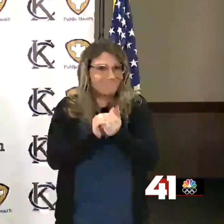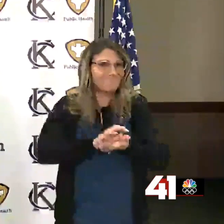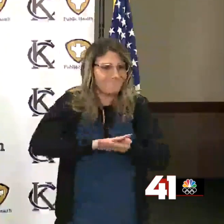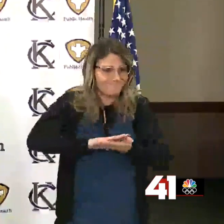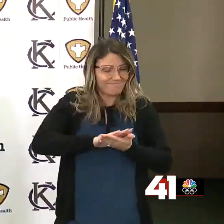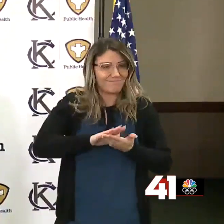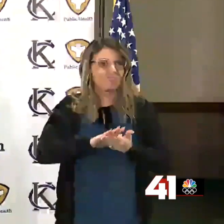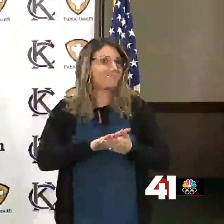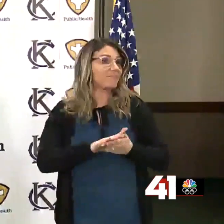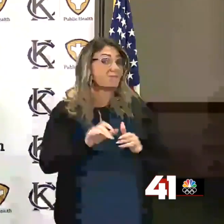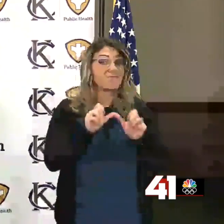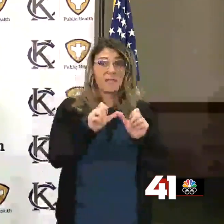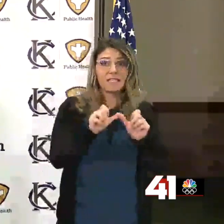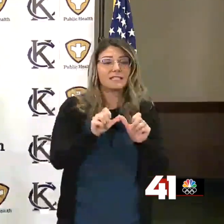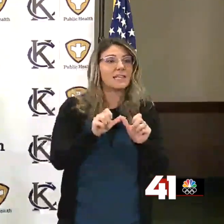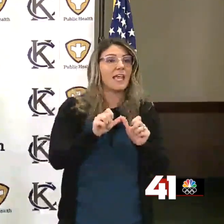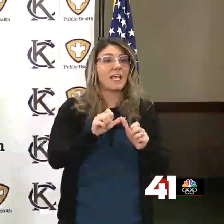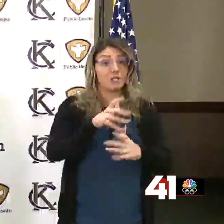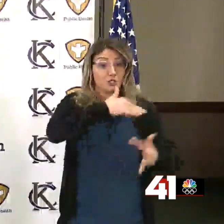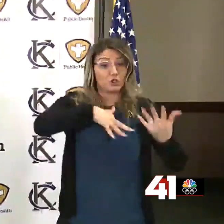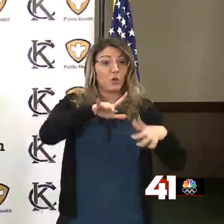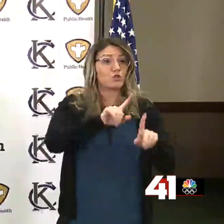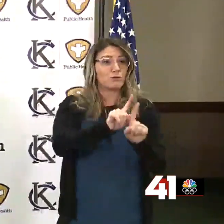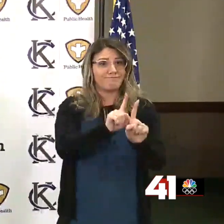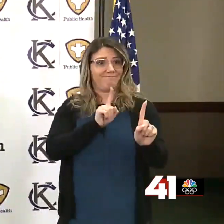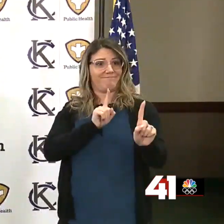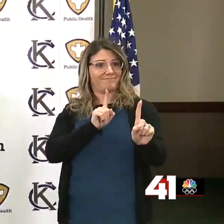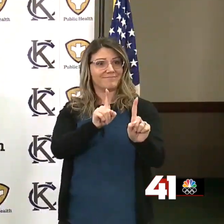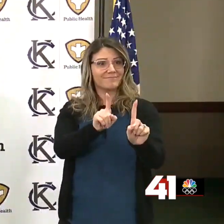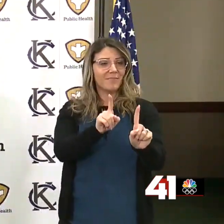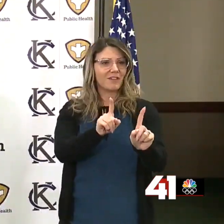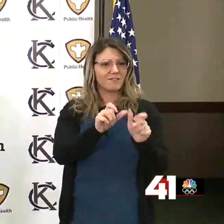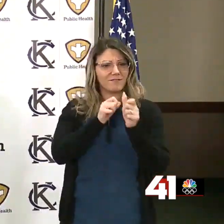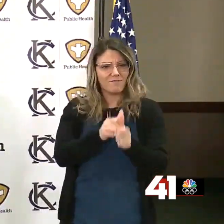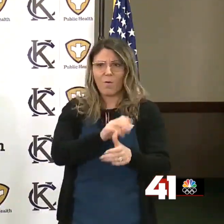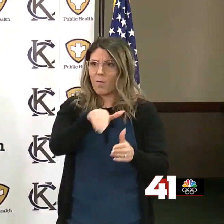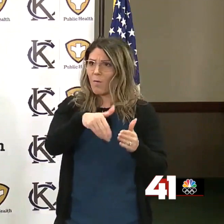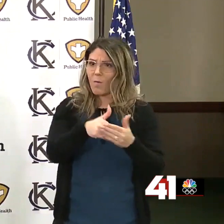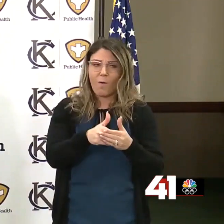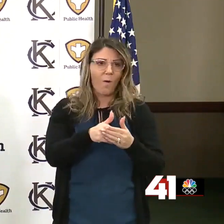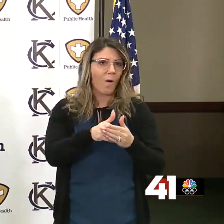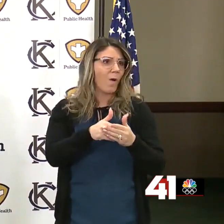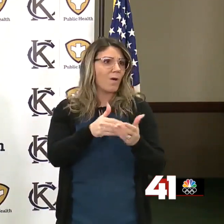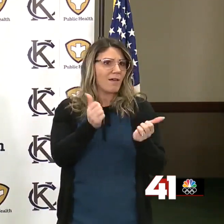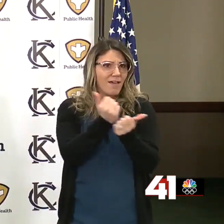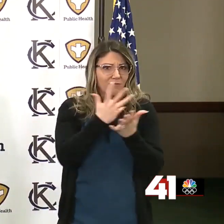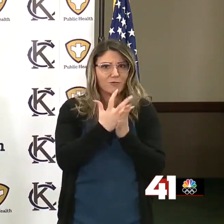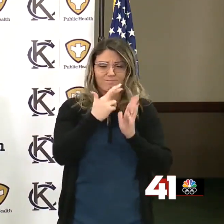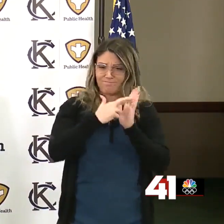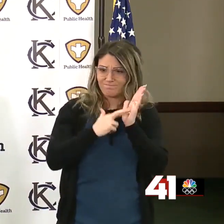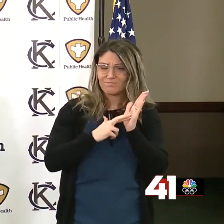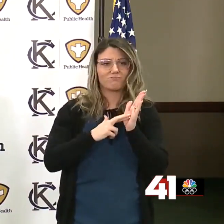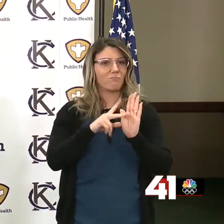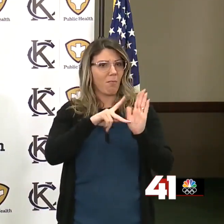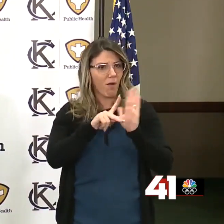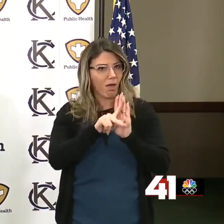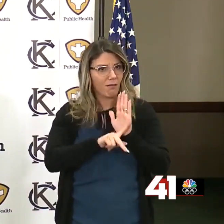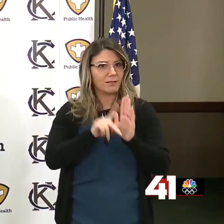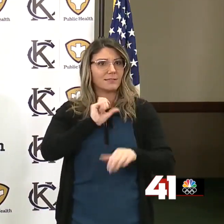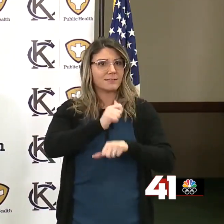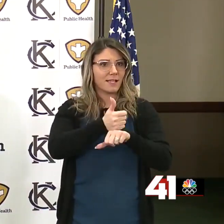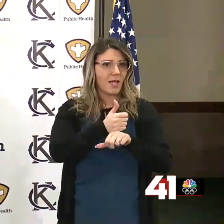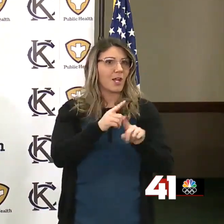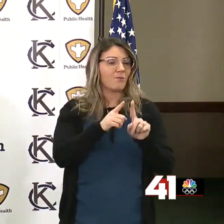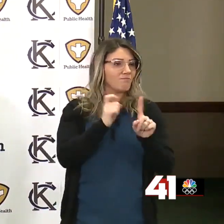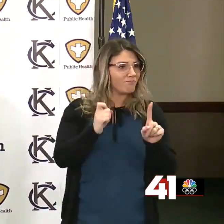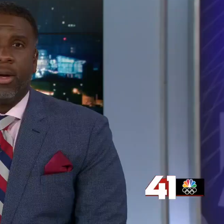making sure you're maintaining social distancing, and making sure you're adhering to all the orders that have been issued both by the mayor's office and